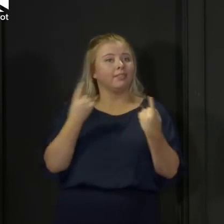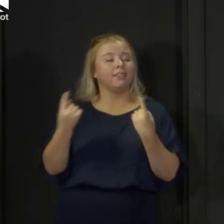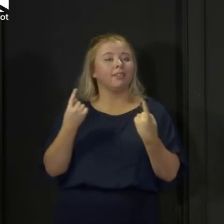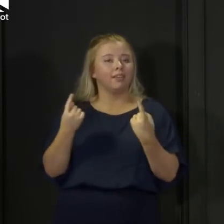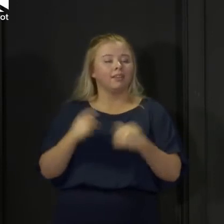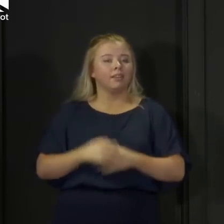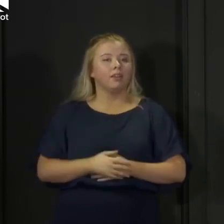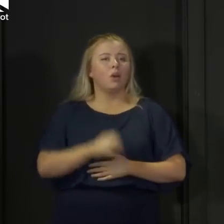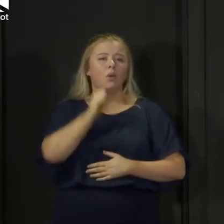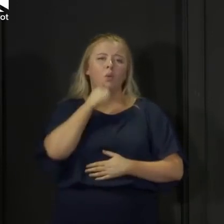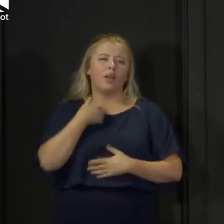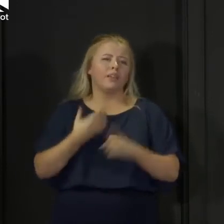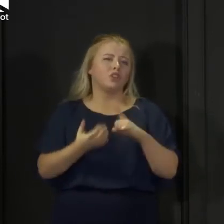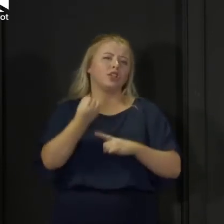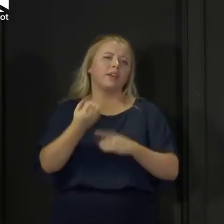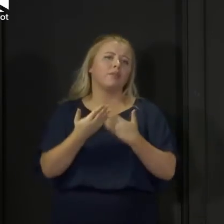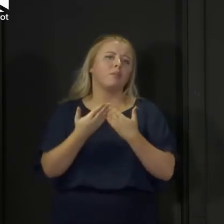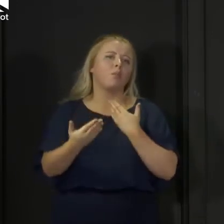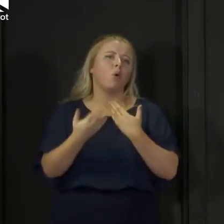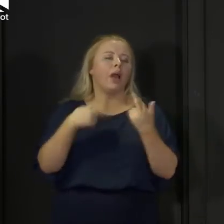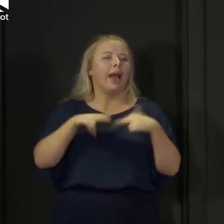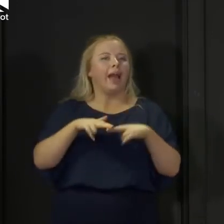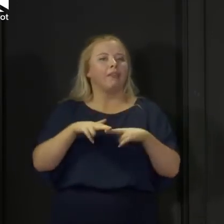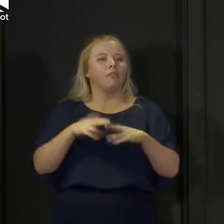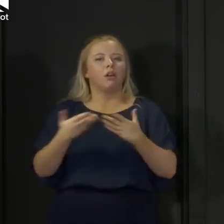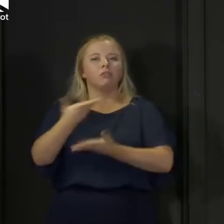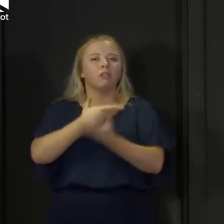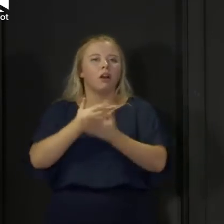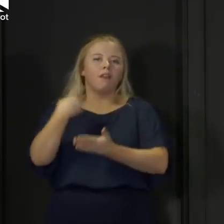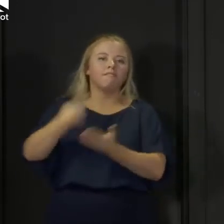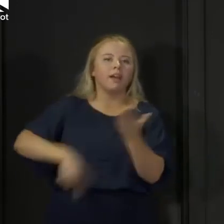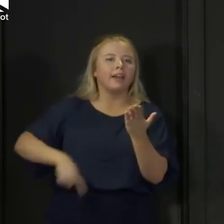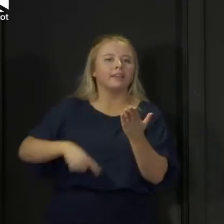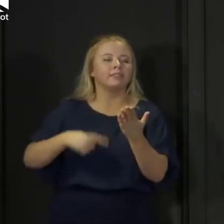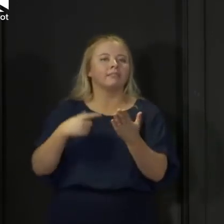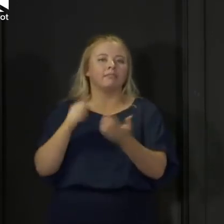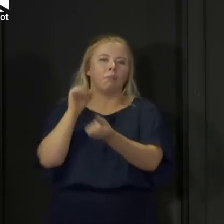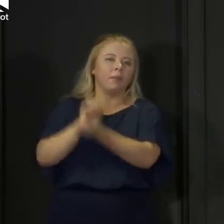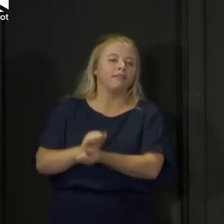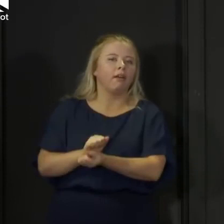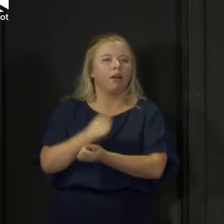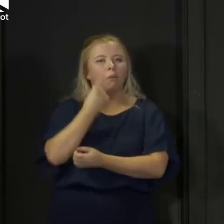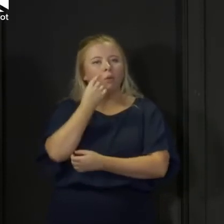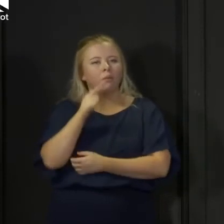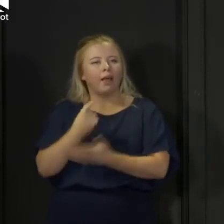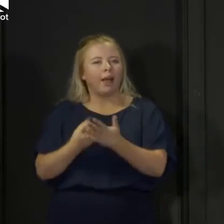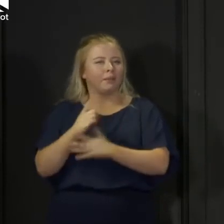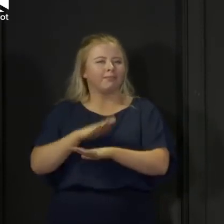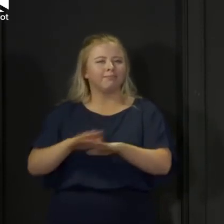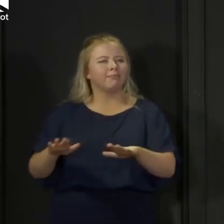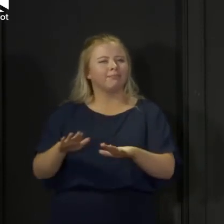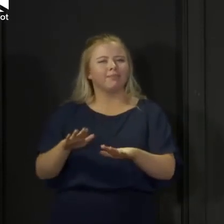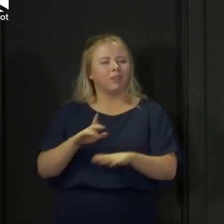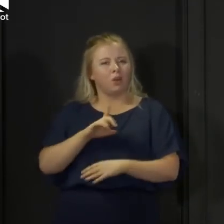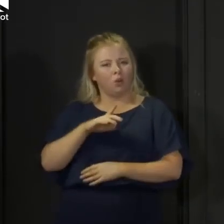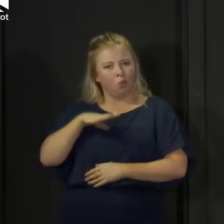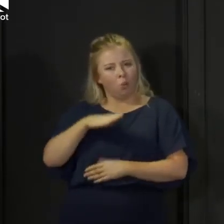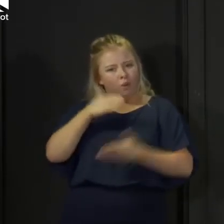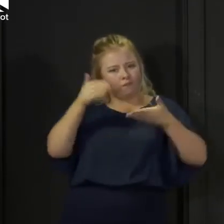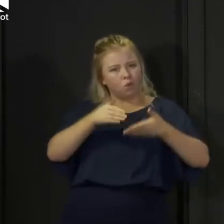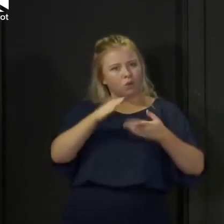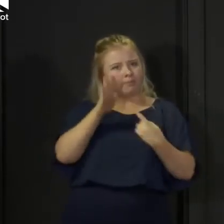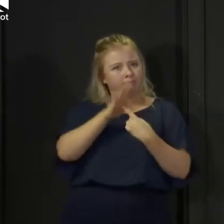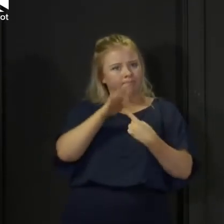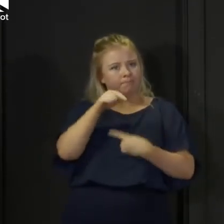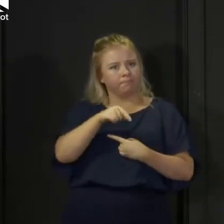on that basis than we will about a discussion about penalties and fines and possible prison sentences we're all experiencing